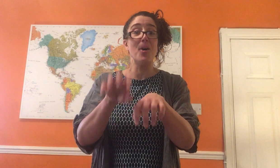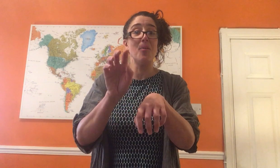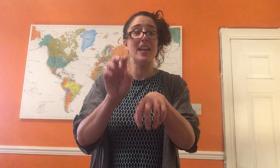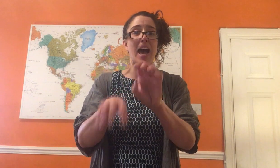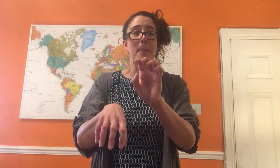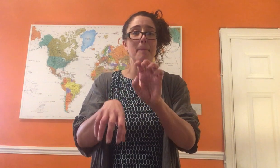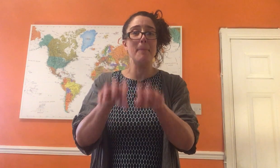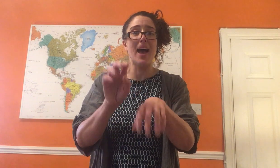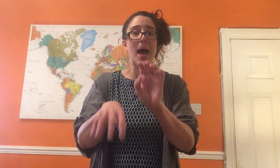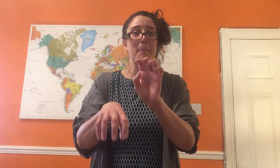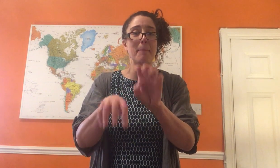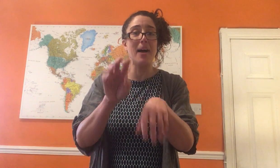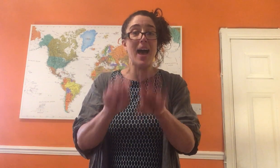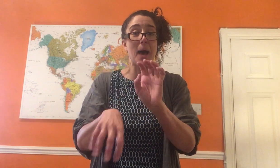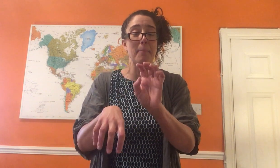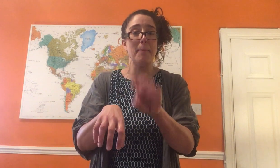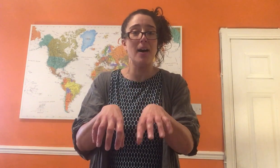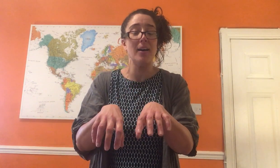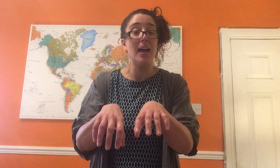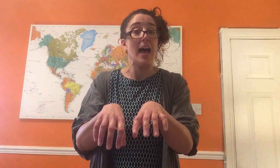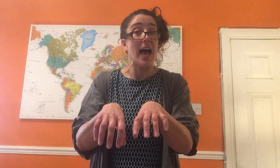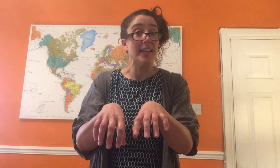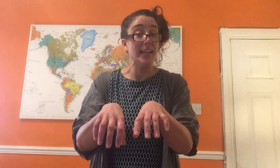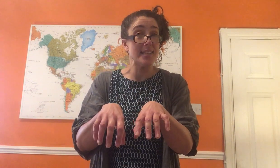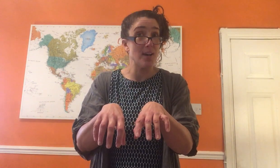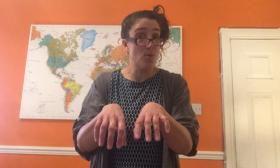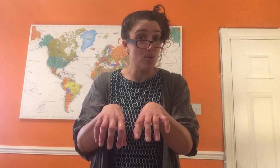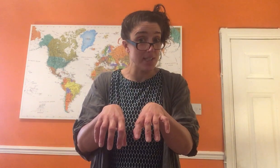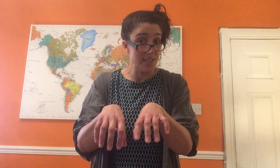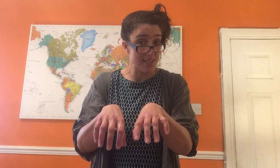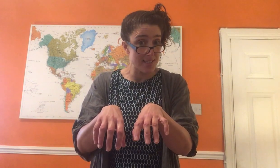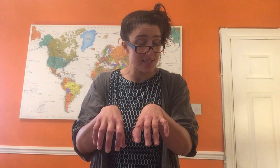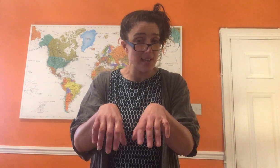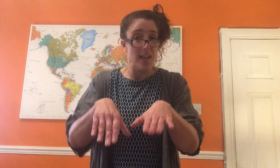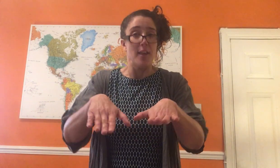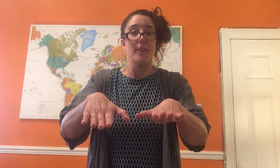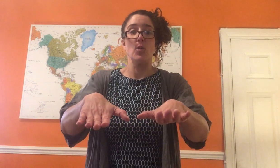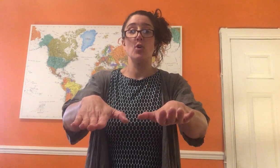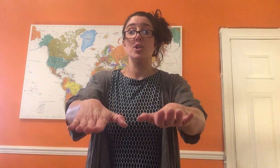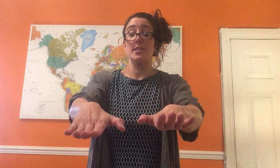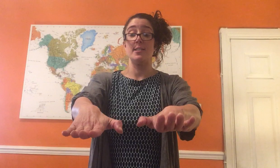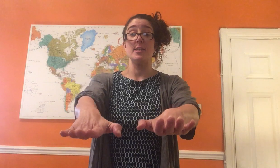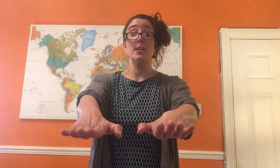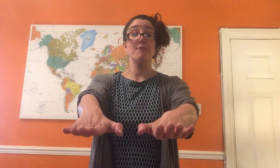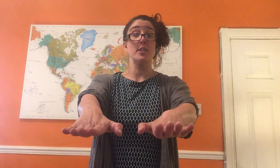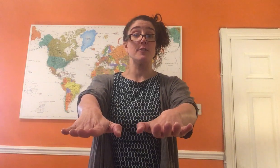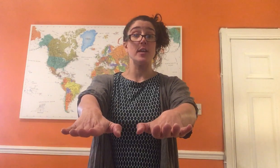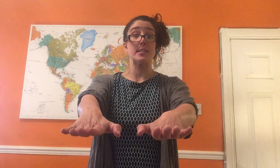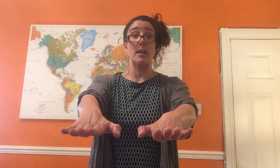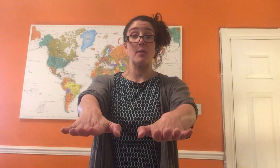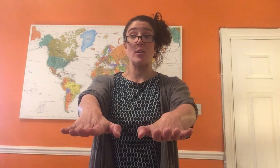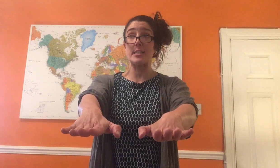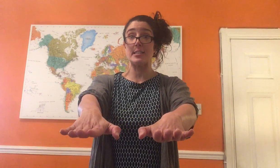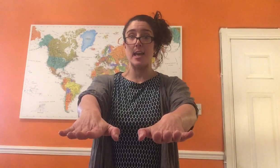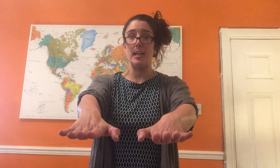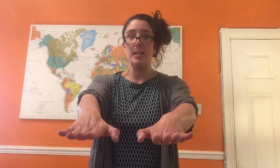going hammer, hammer, hammer, And here's our audience. The audience is sitting in front of us like we're on a stage.